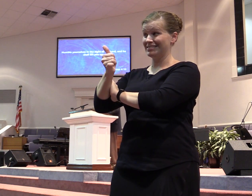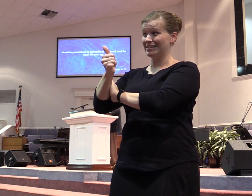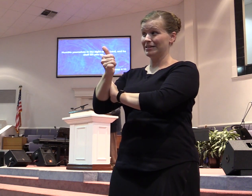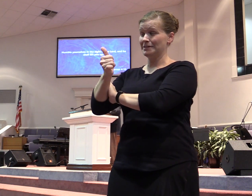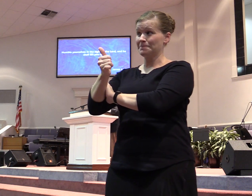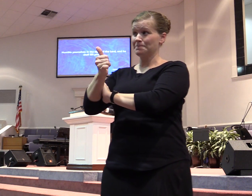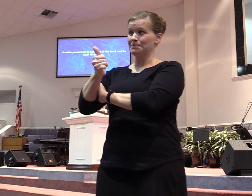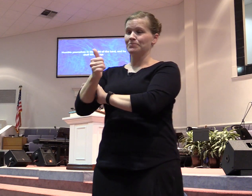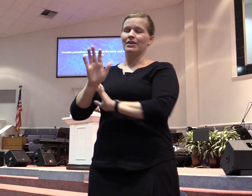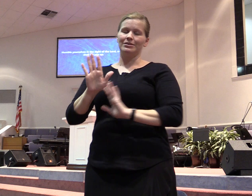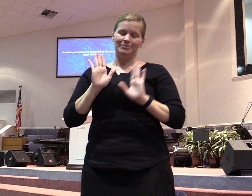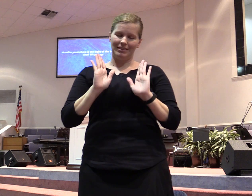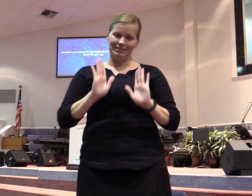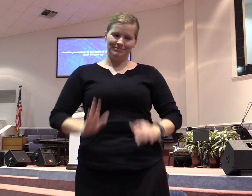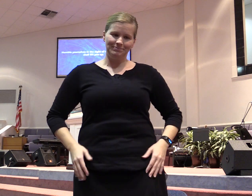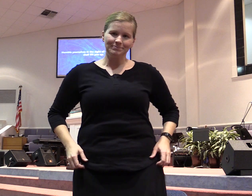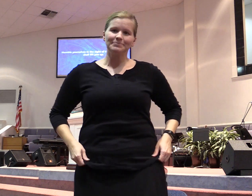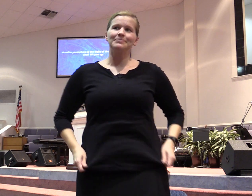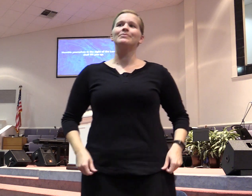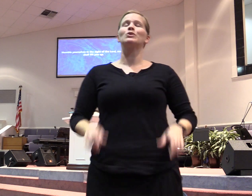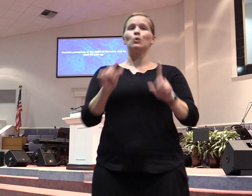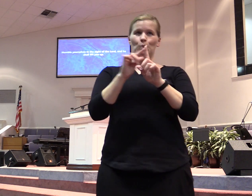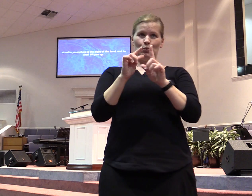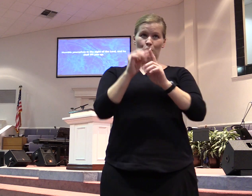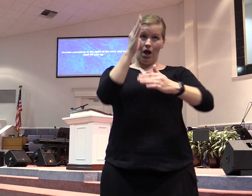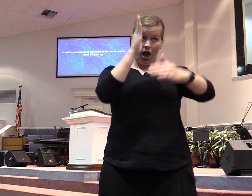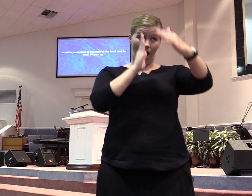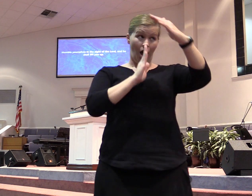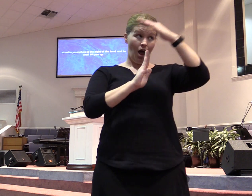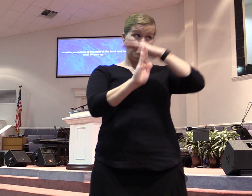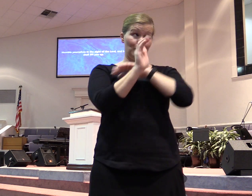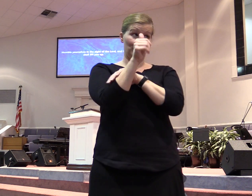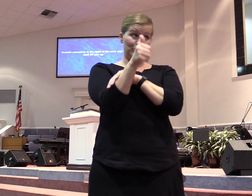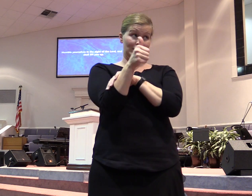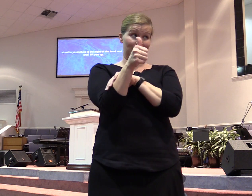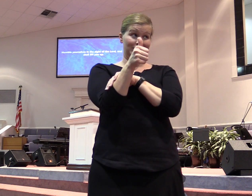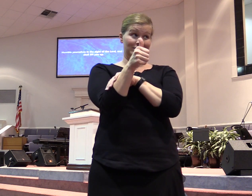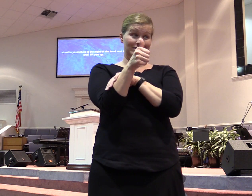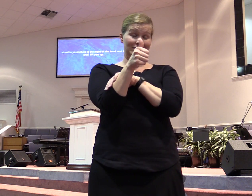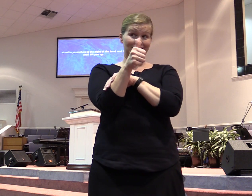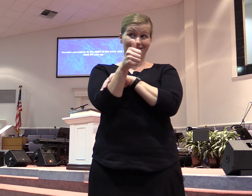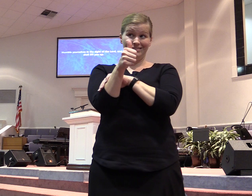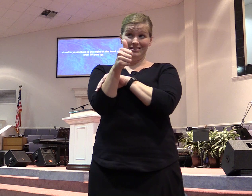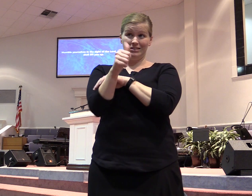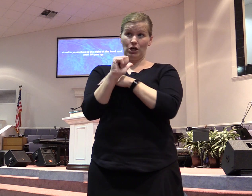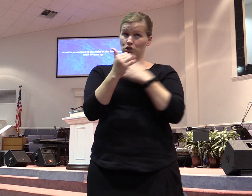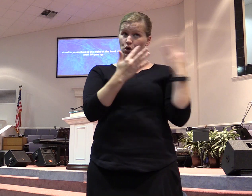Now listen. I want you to notice those words. Humble yourselves. Don't wait on me to do it.